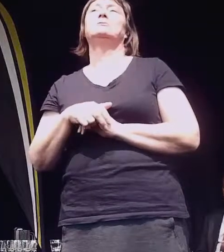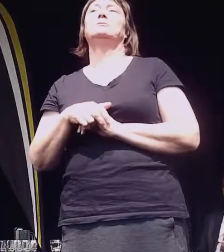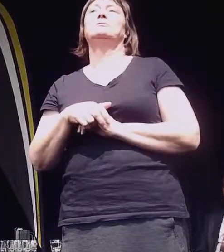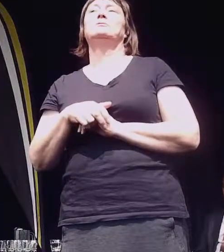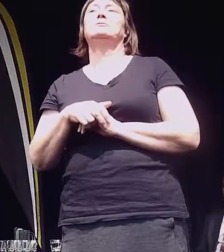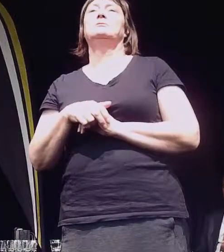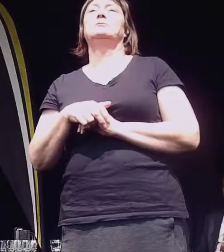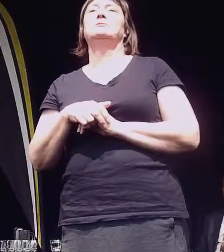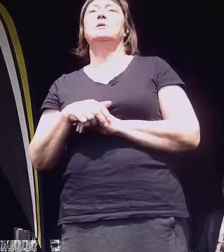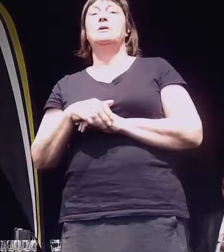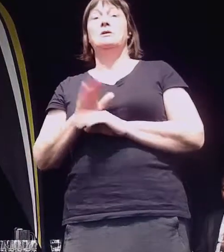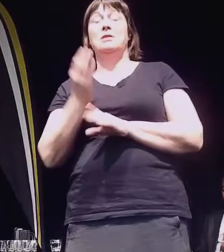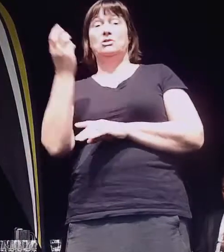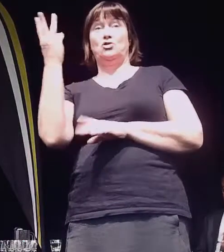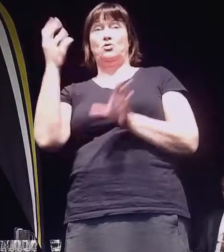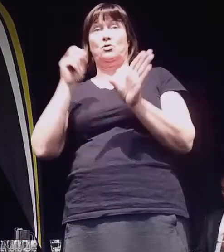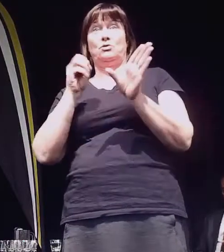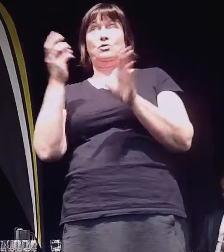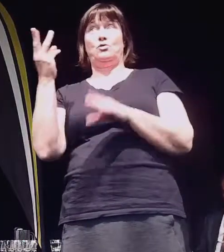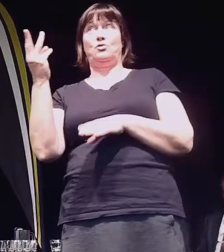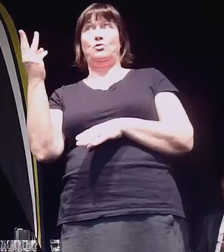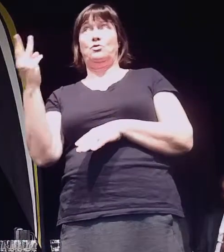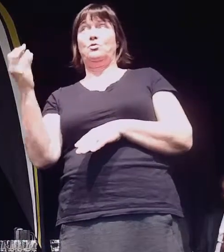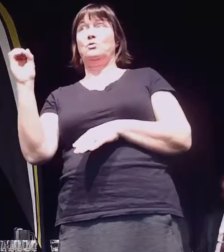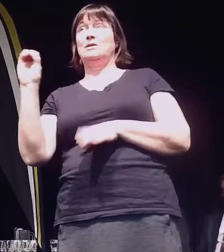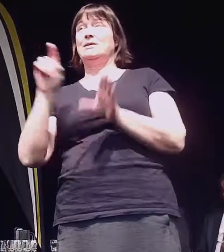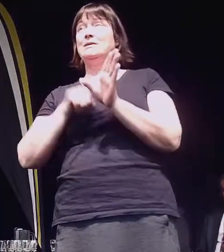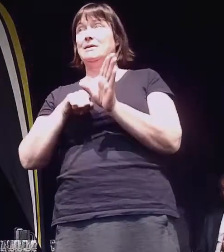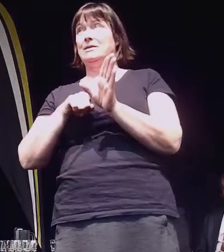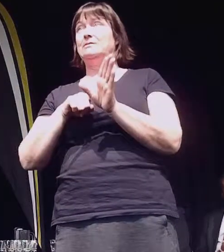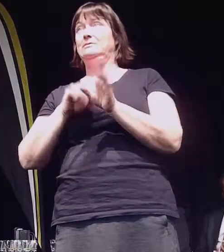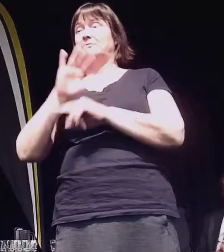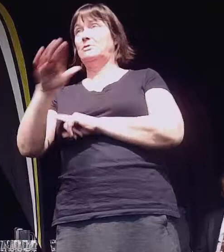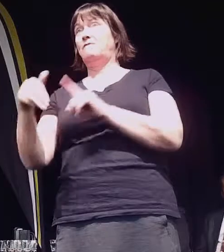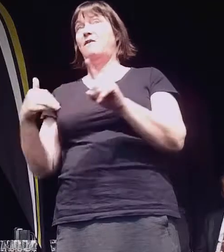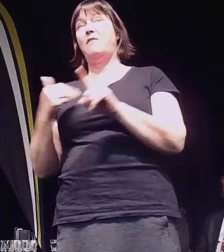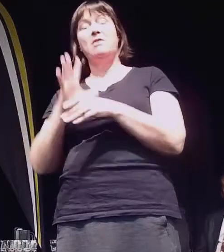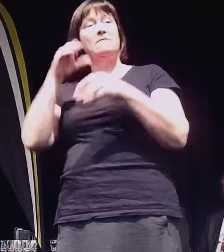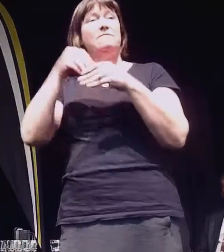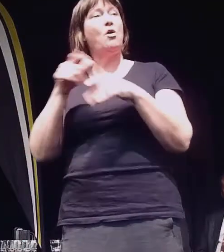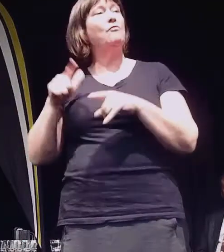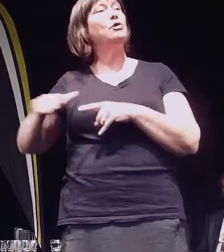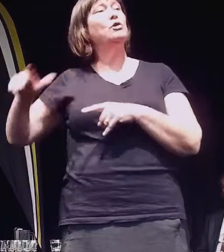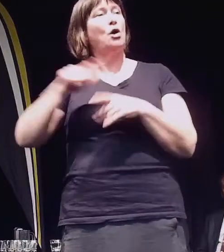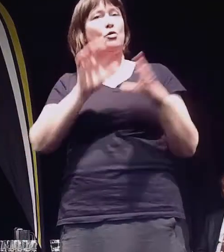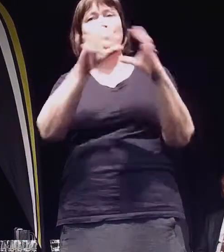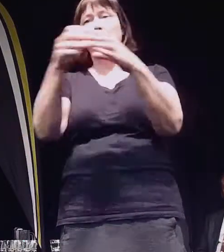I spent the last 30 years working in and around local bodies in New Zealand and overseas.